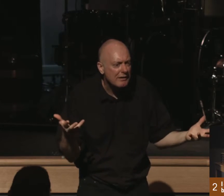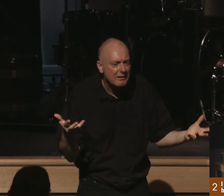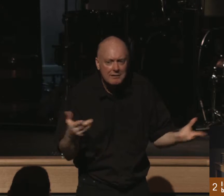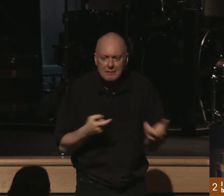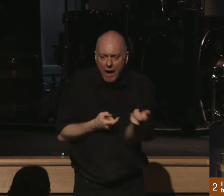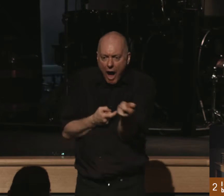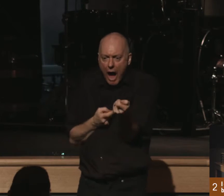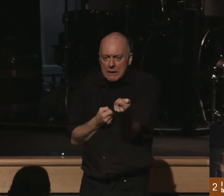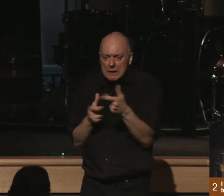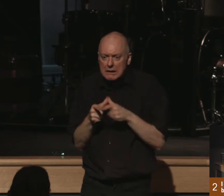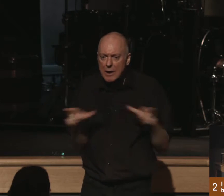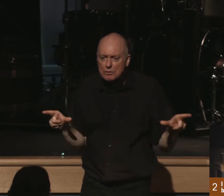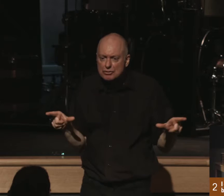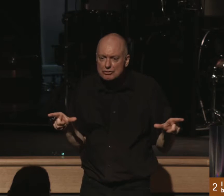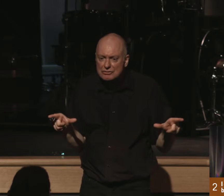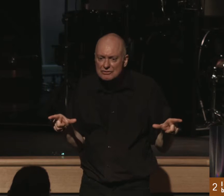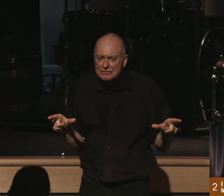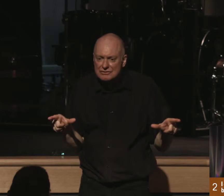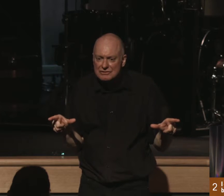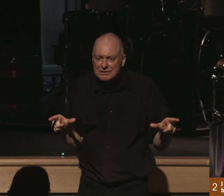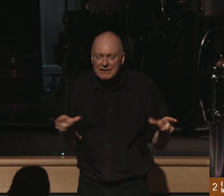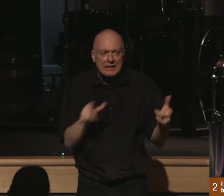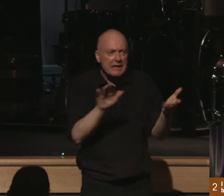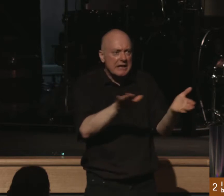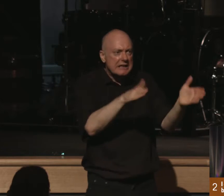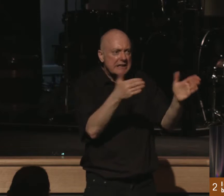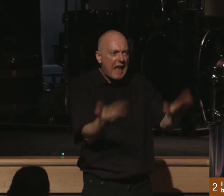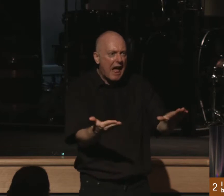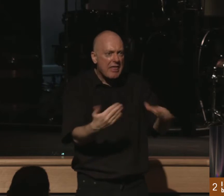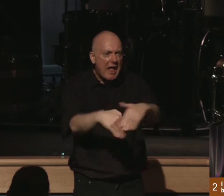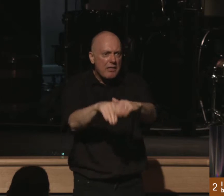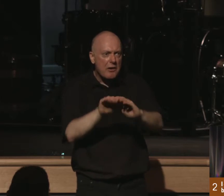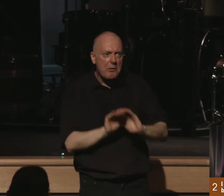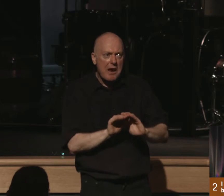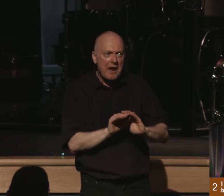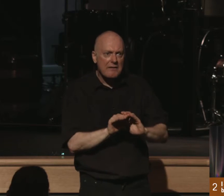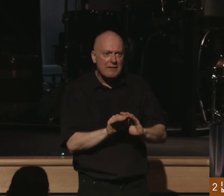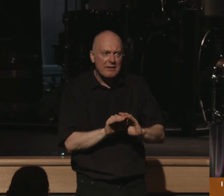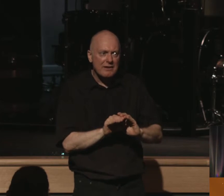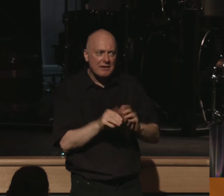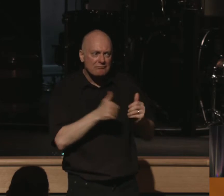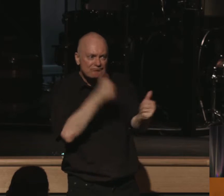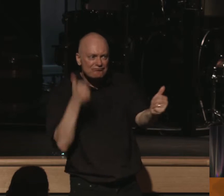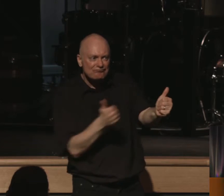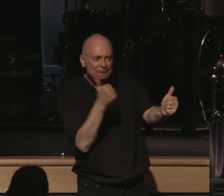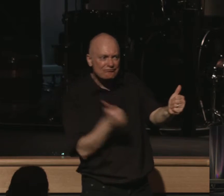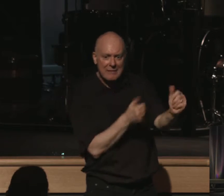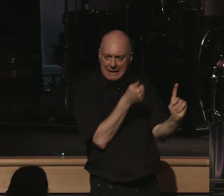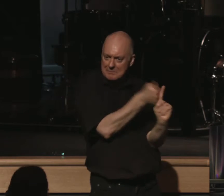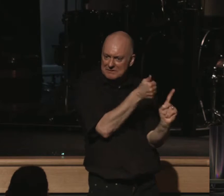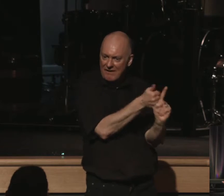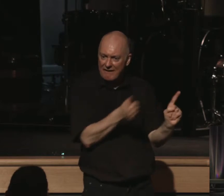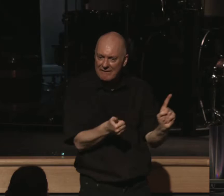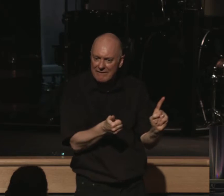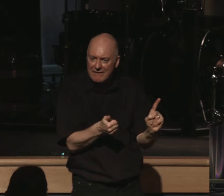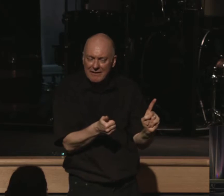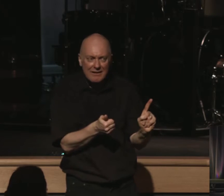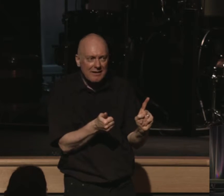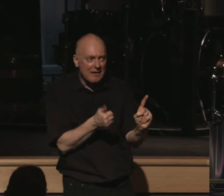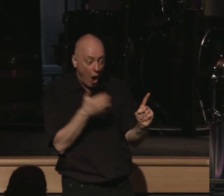hunting language. Death and Sheol have gone on the hunt for Him. They've laid snares. They've got so